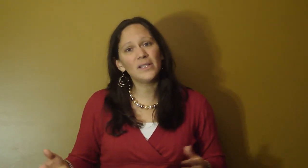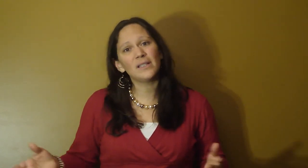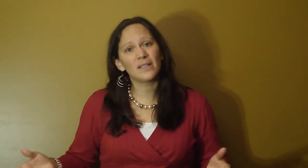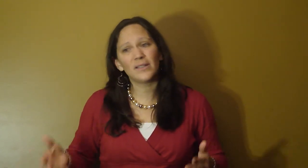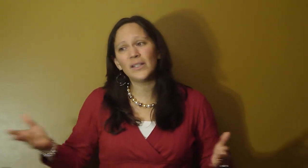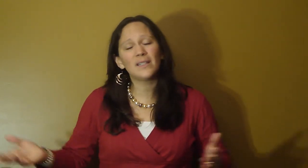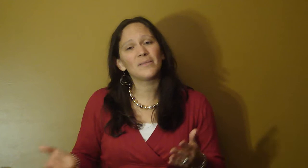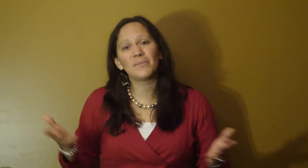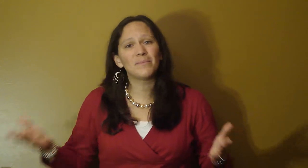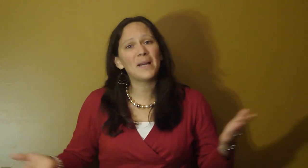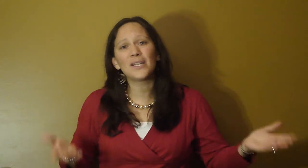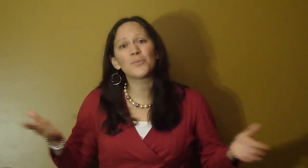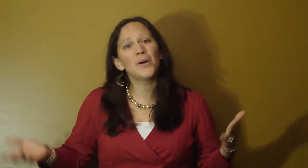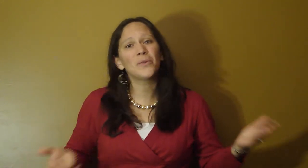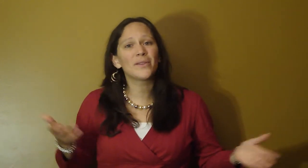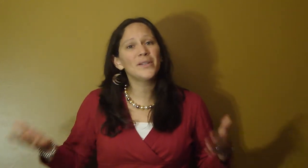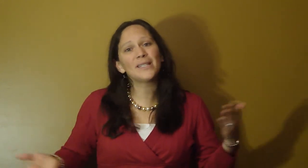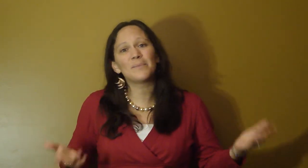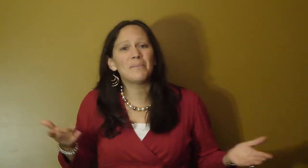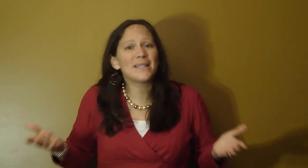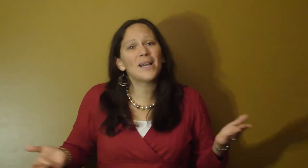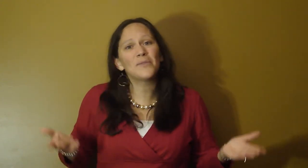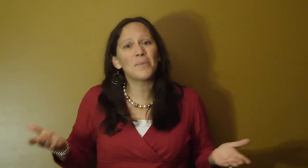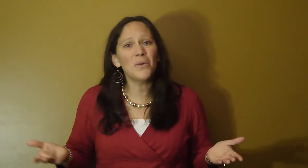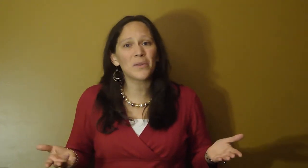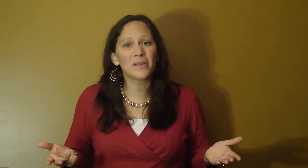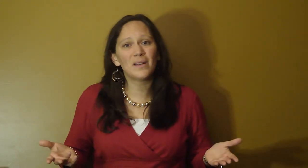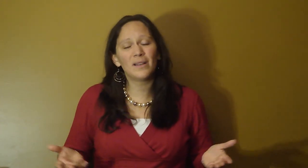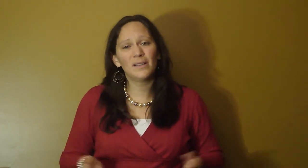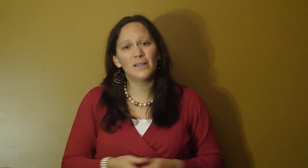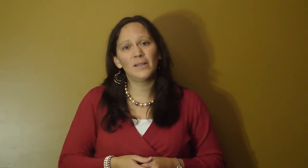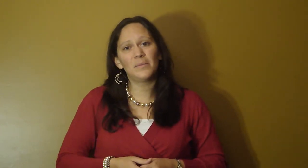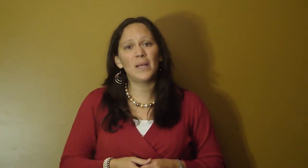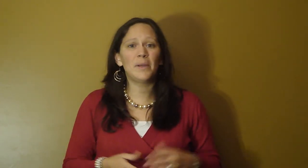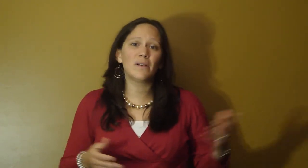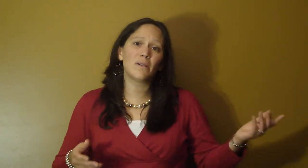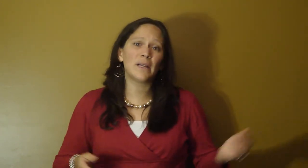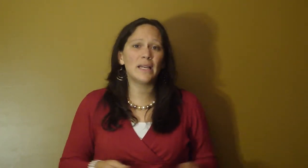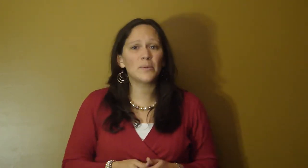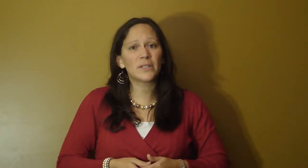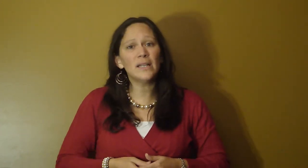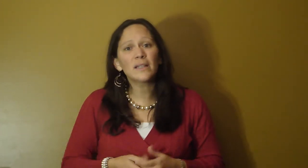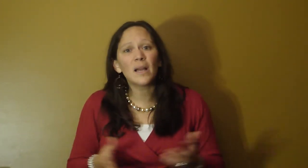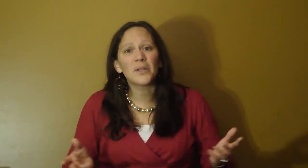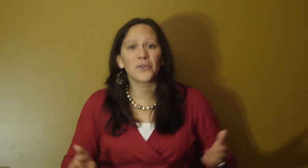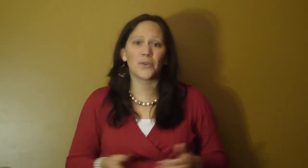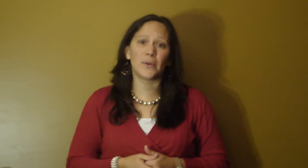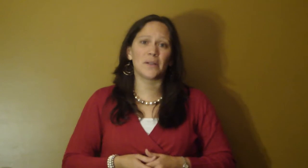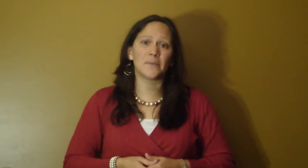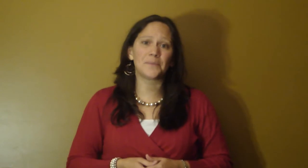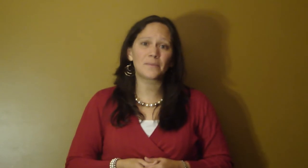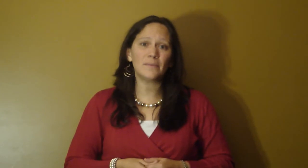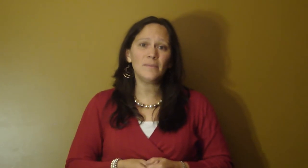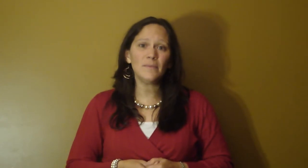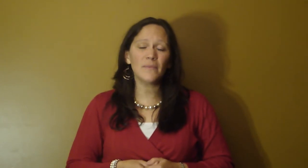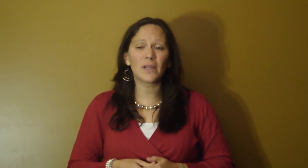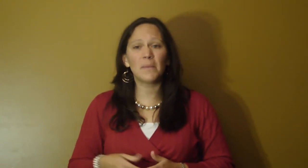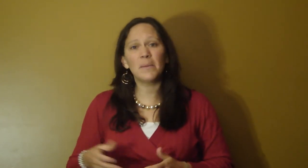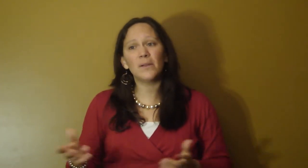you need to manage both. You need to make time for both. Maybe you can go to eighty percent time in your career. Maybe you